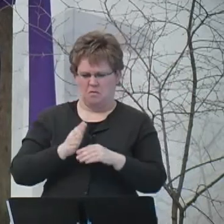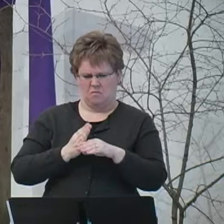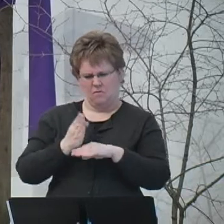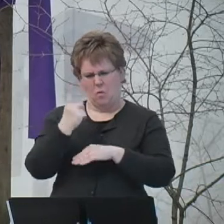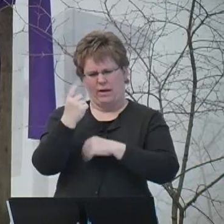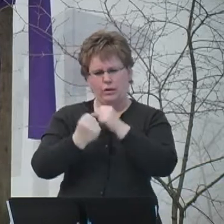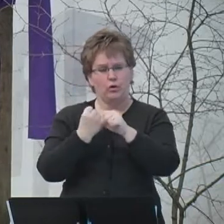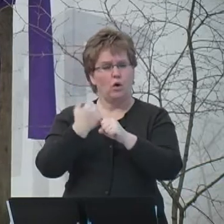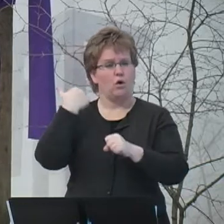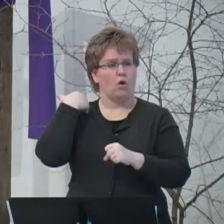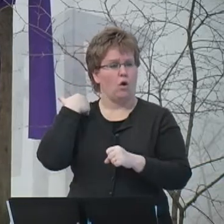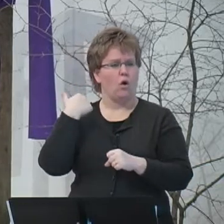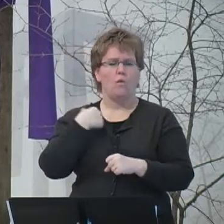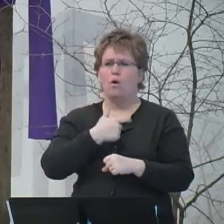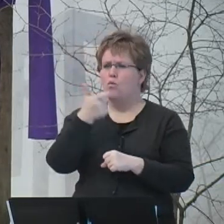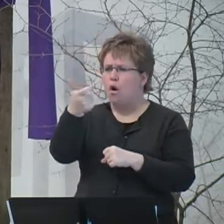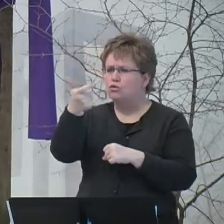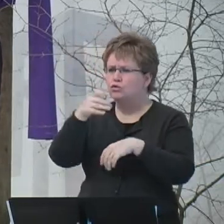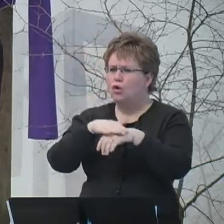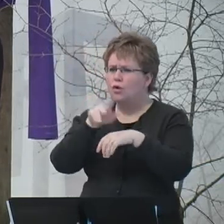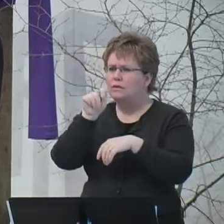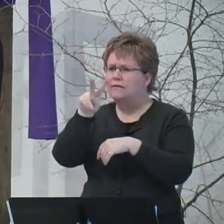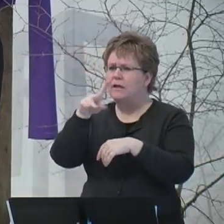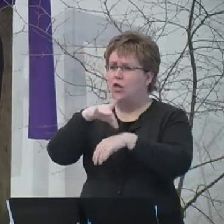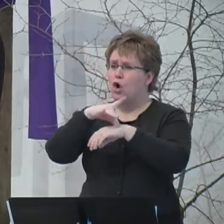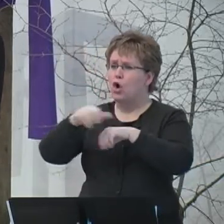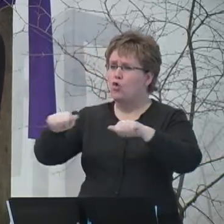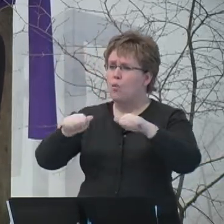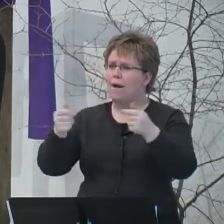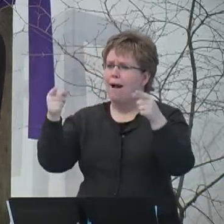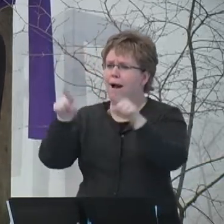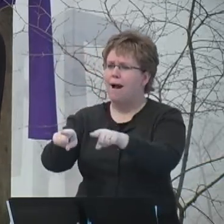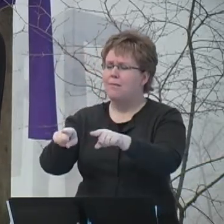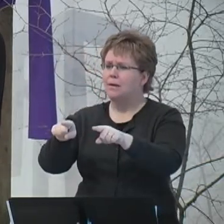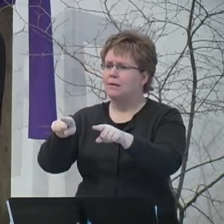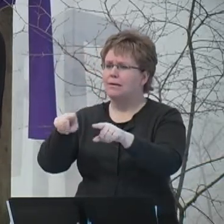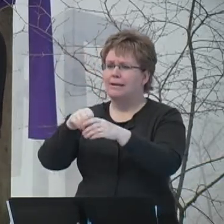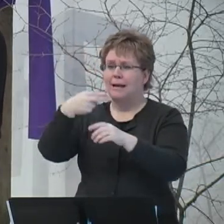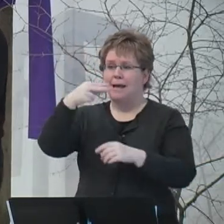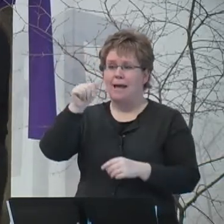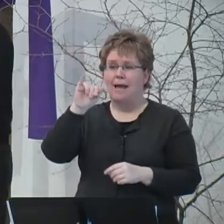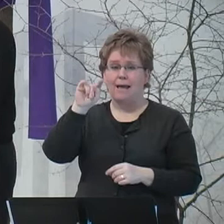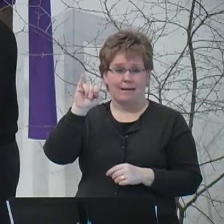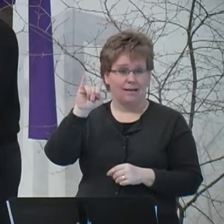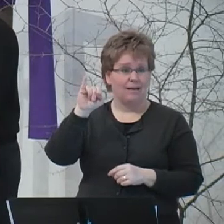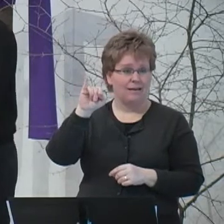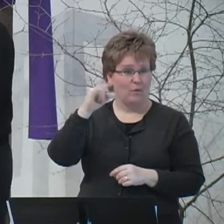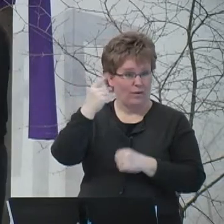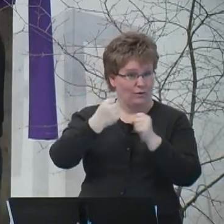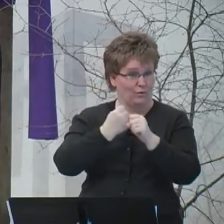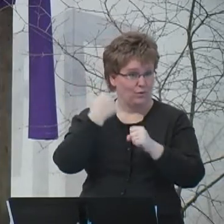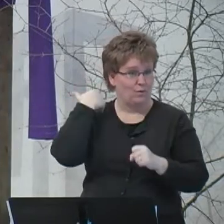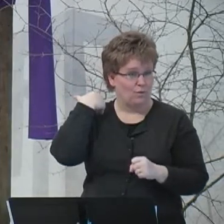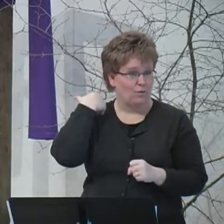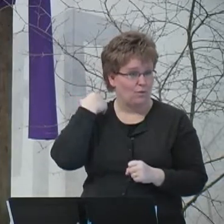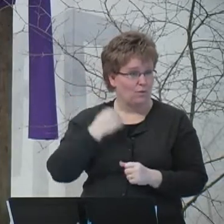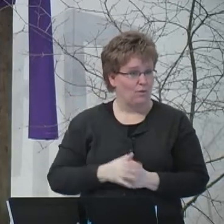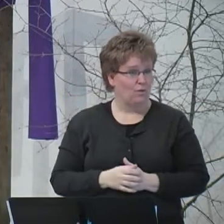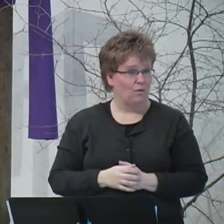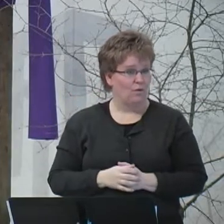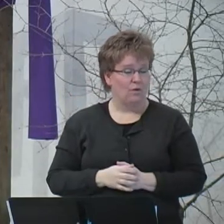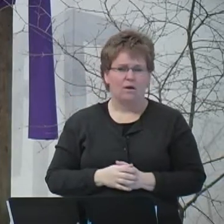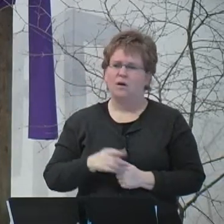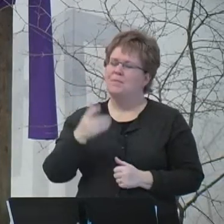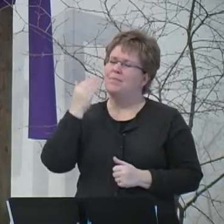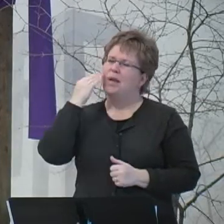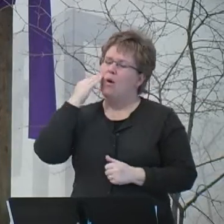that we were watching with horror as the earthquake shook the people of Haiti. And, you know, when